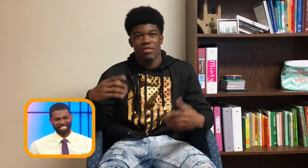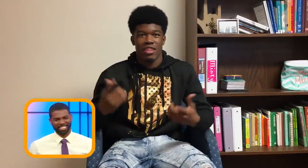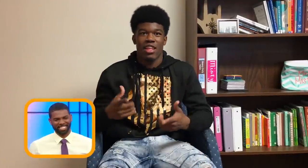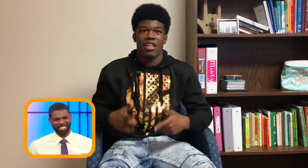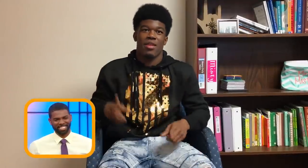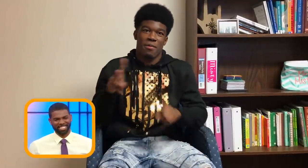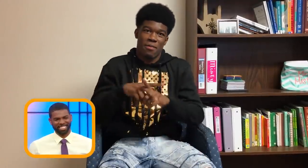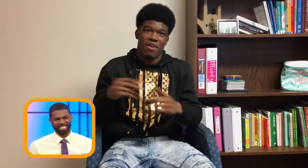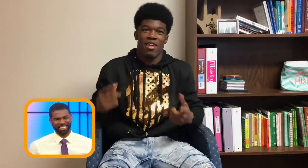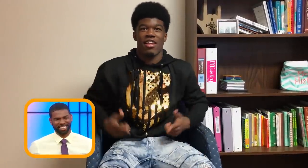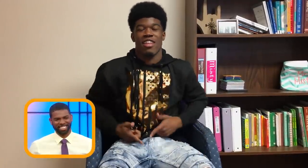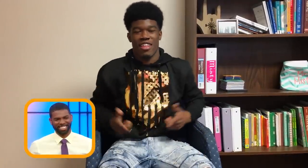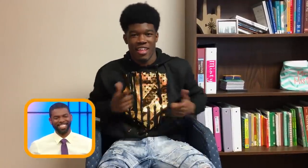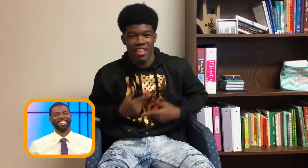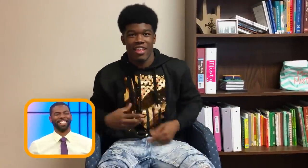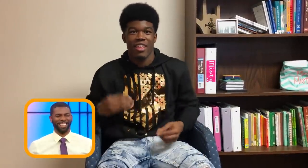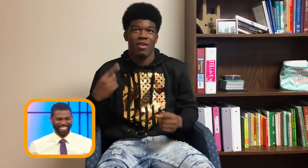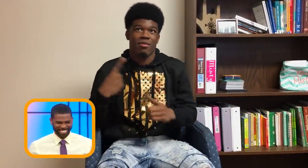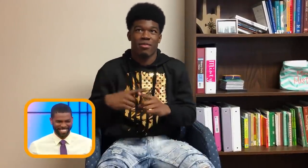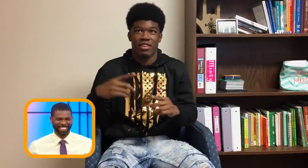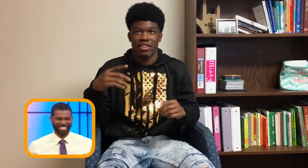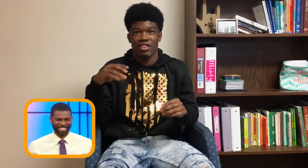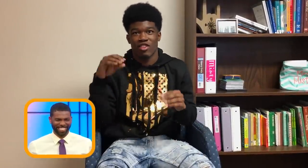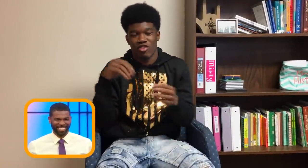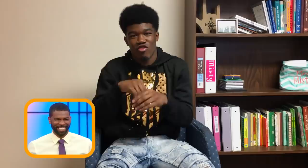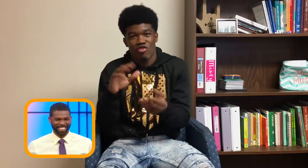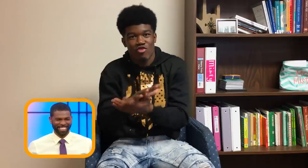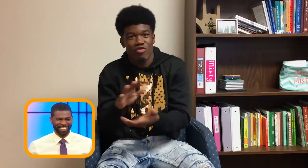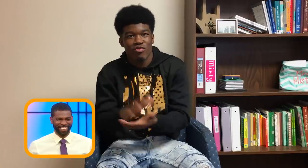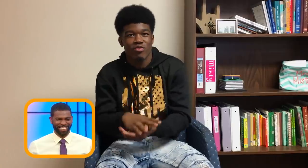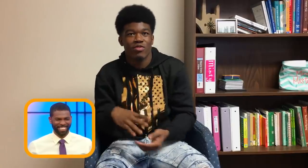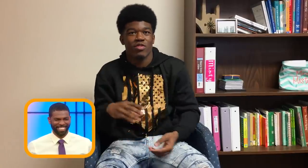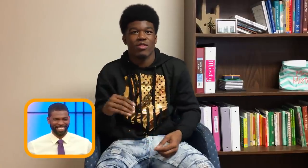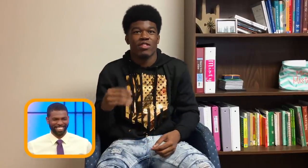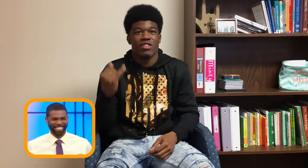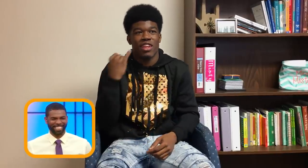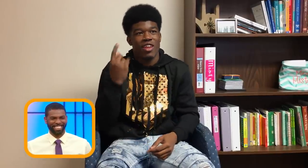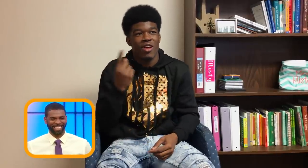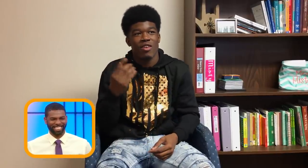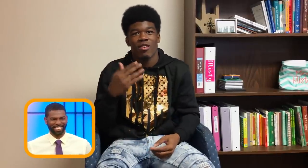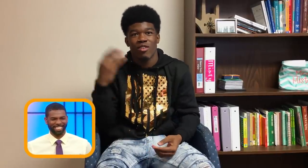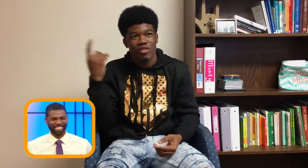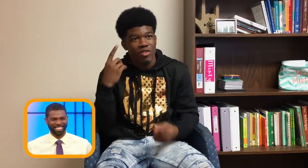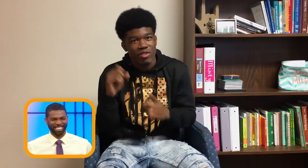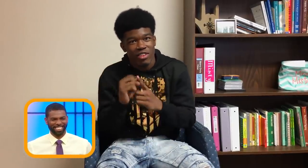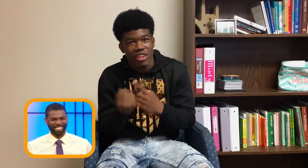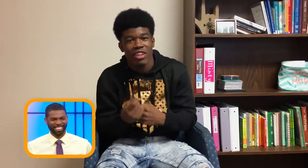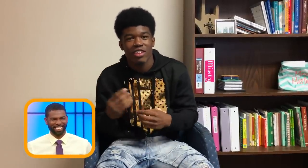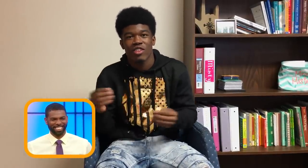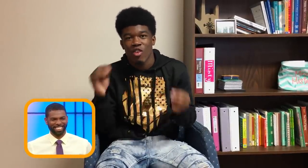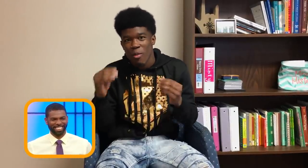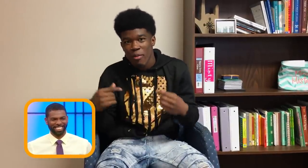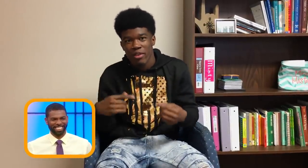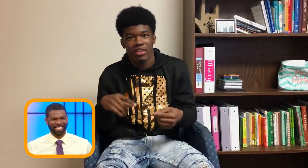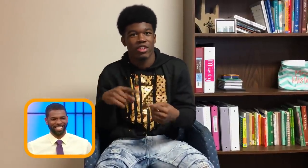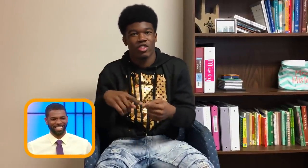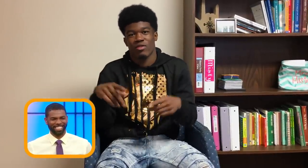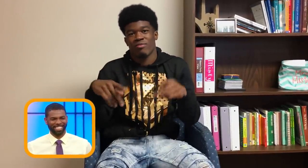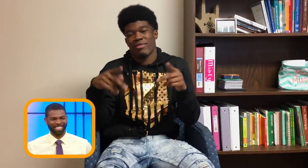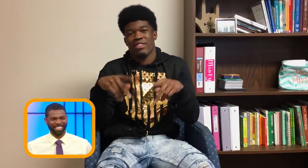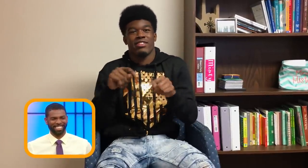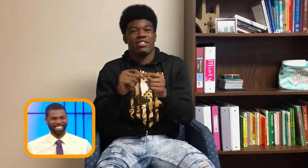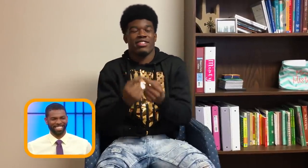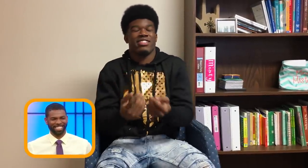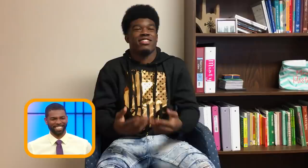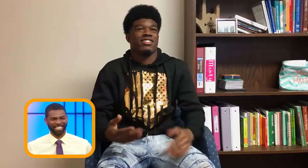Coach White is our head coach. He teaches us skills that can be applied to life and school and also